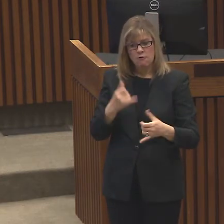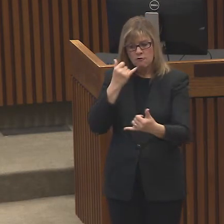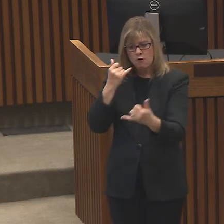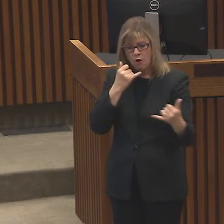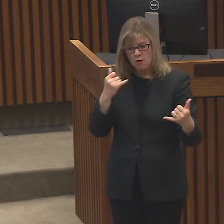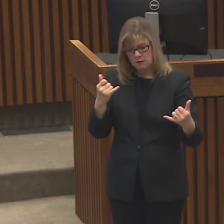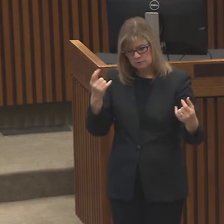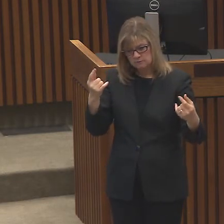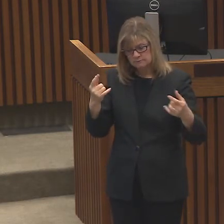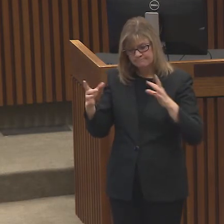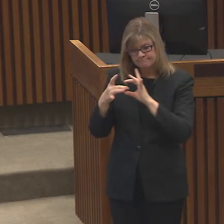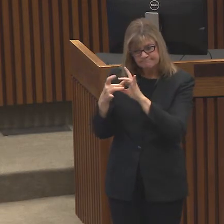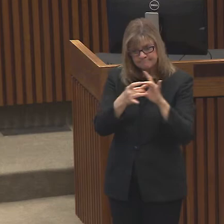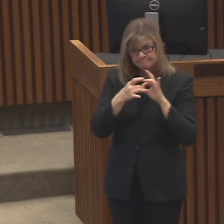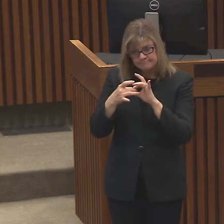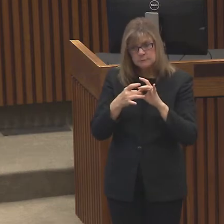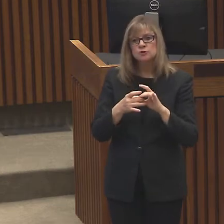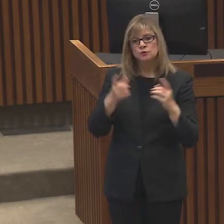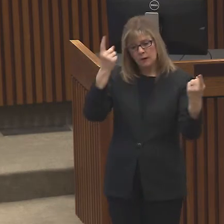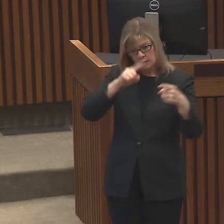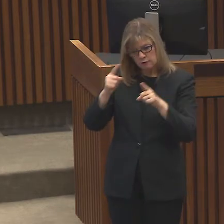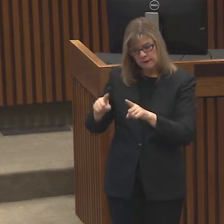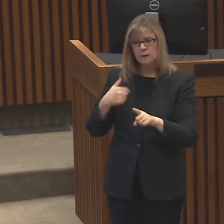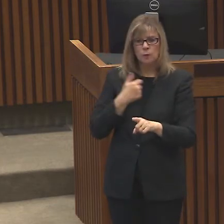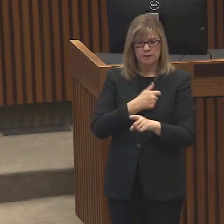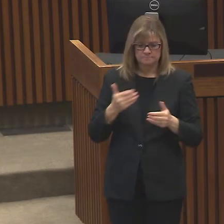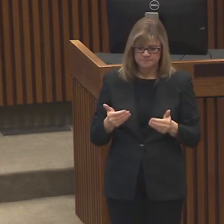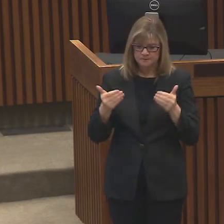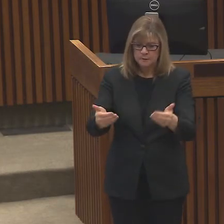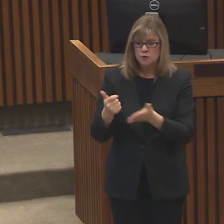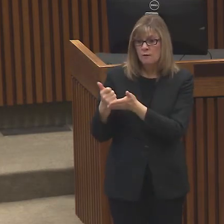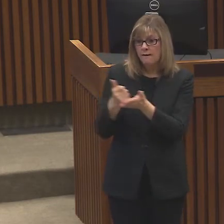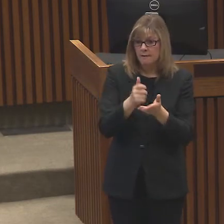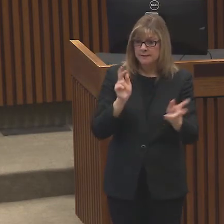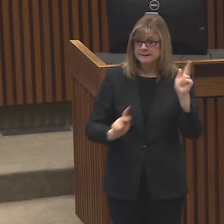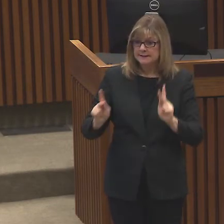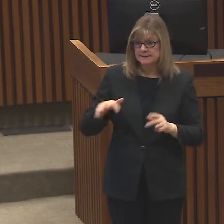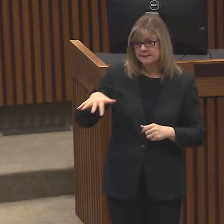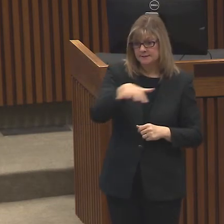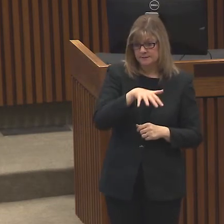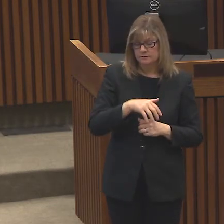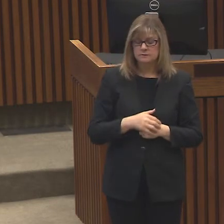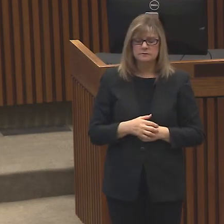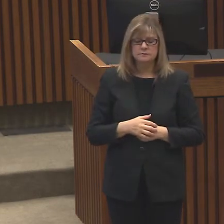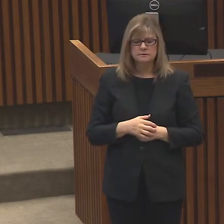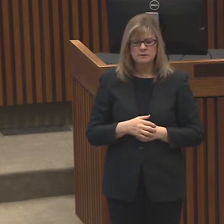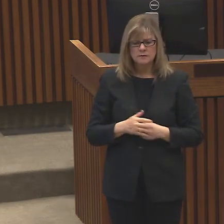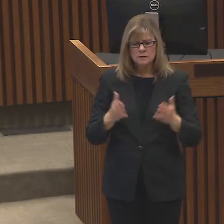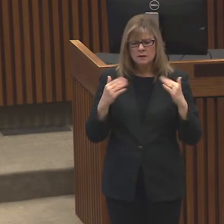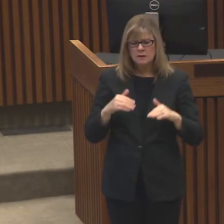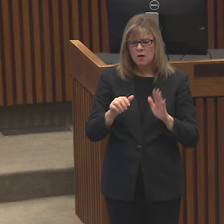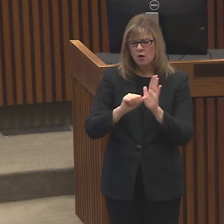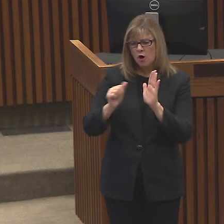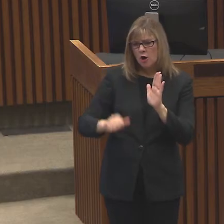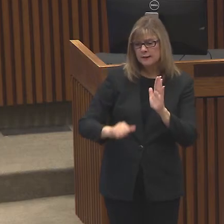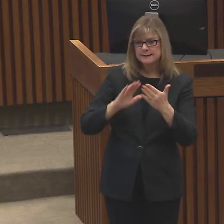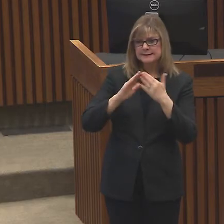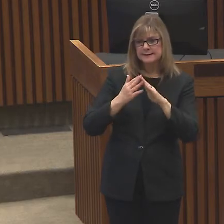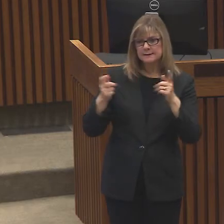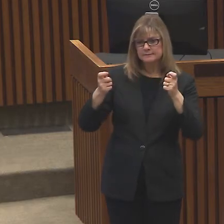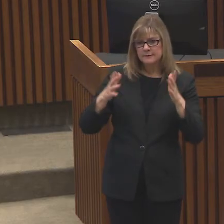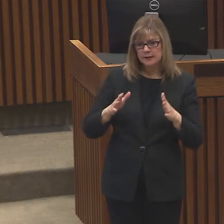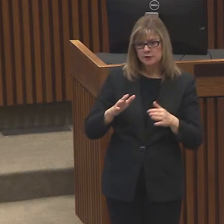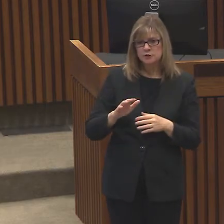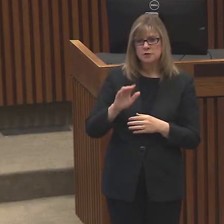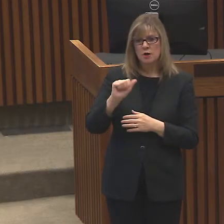move forward to try to help our citizens. Also want to thank our Arlington City Manager Trey Yelverton, our Fire Chief